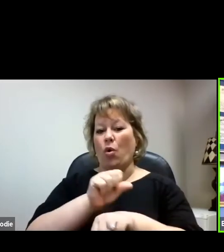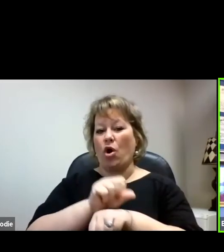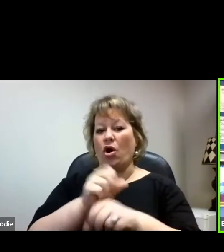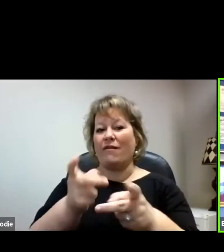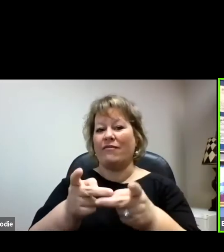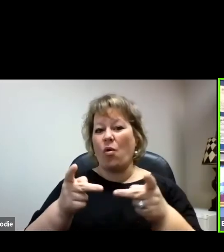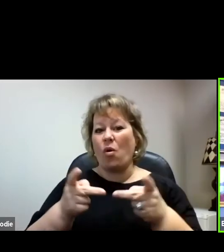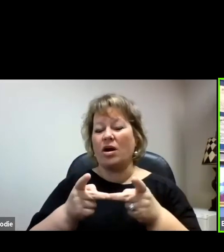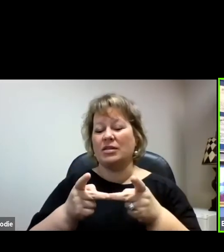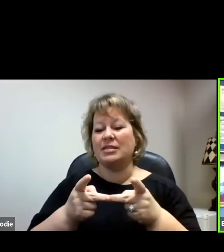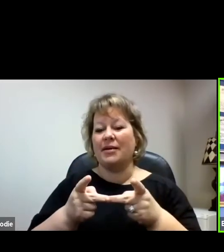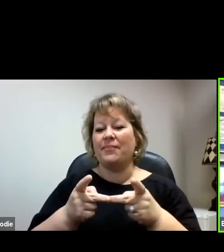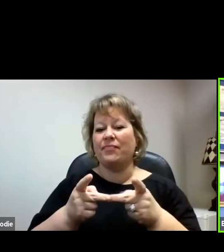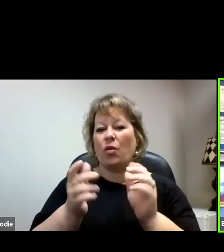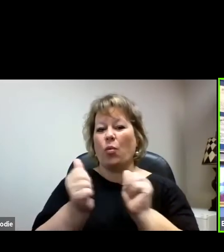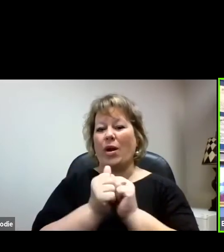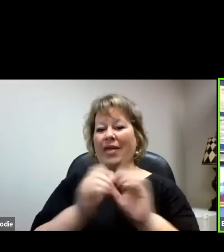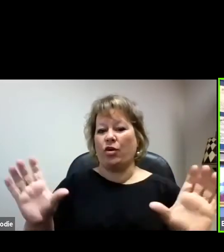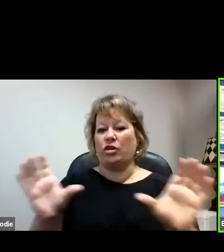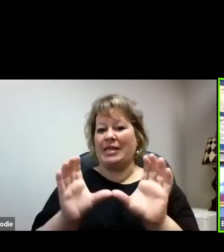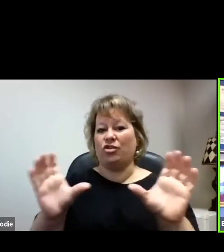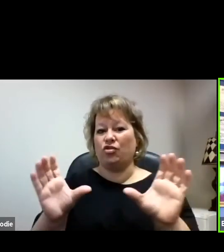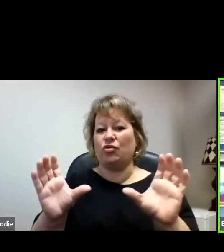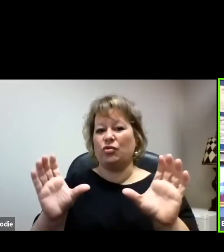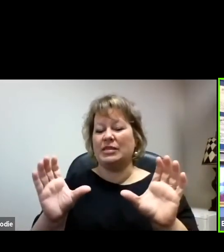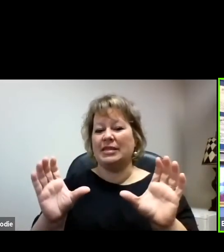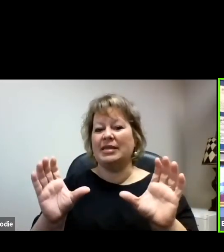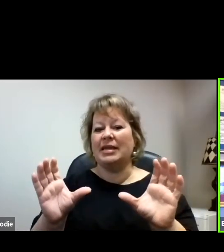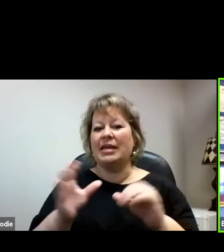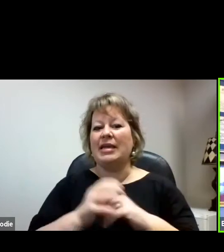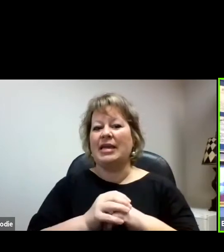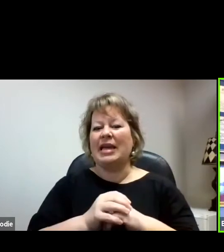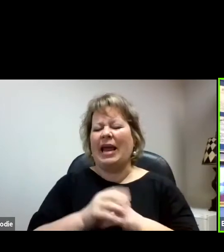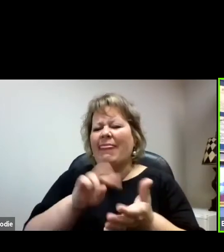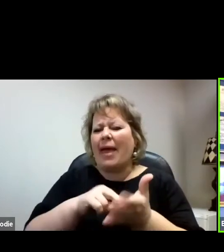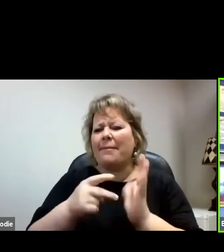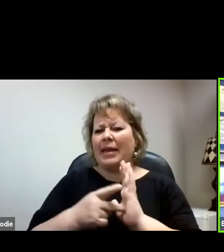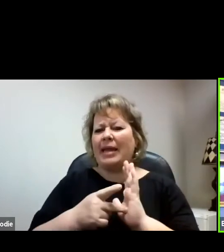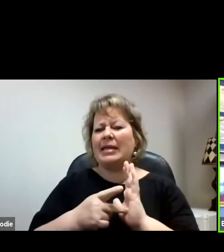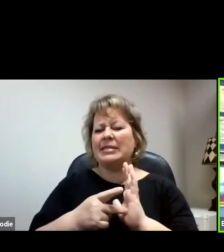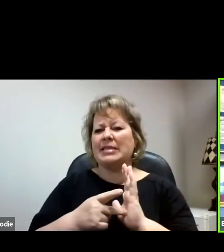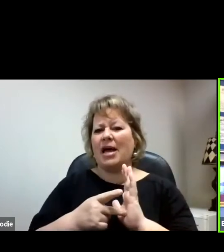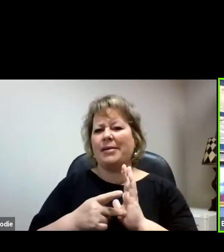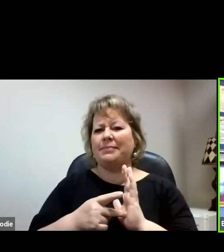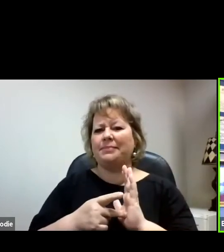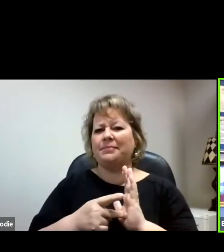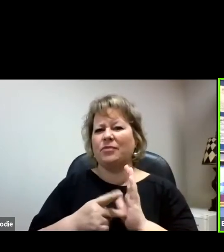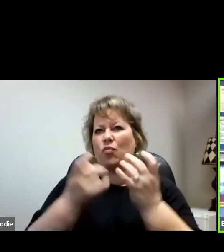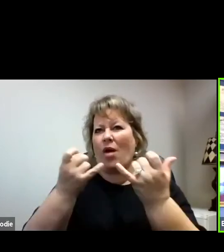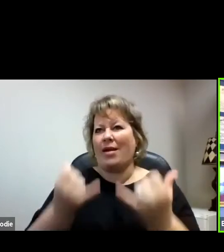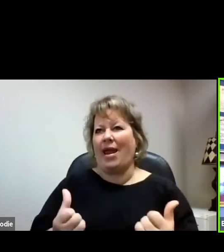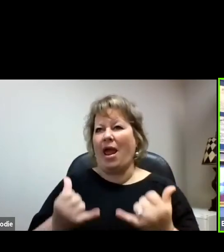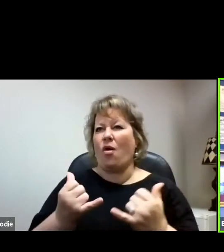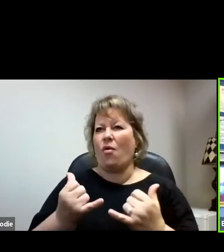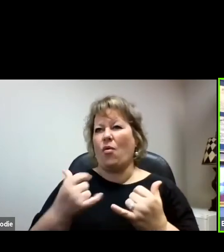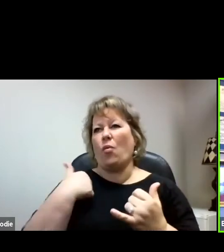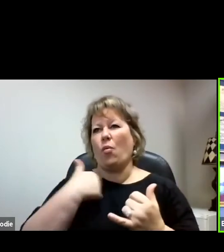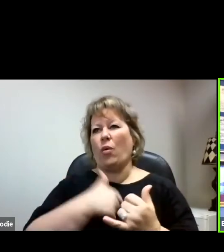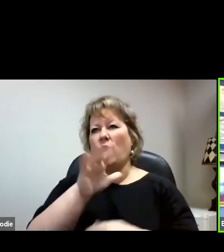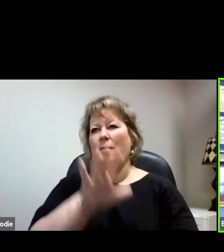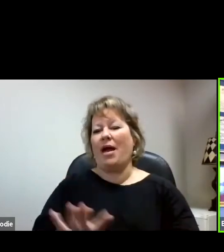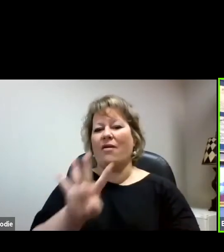What that really is, is education attainment. Currently, we are in percentages, we're probably